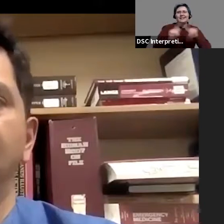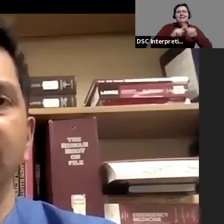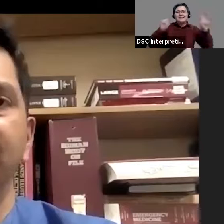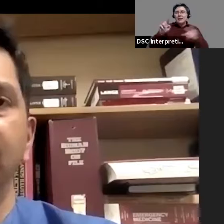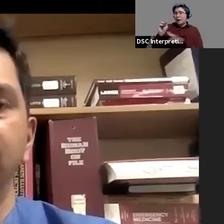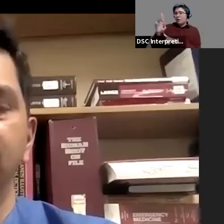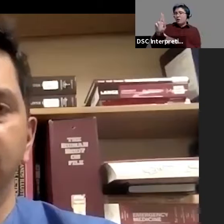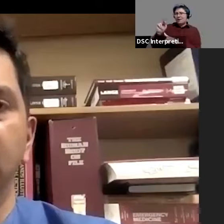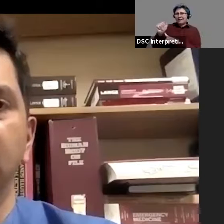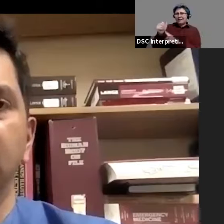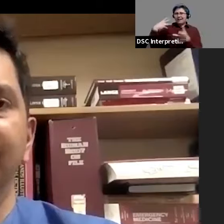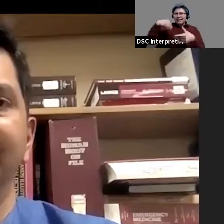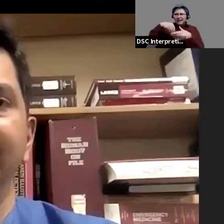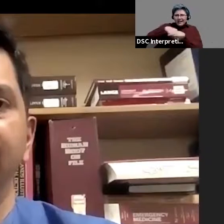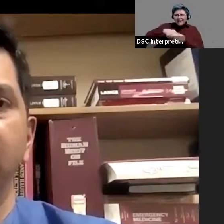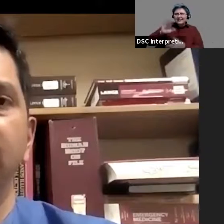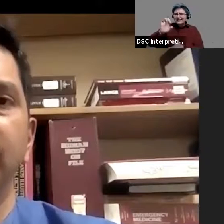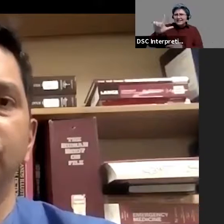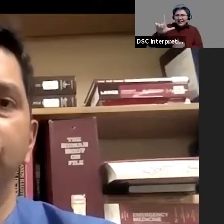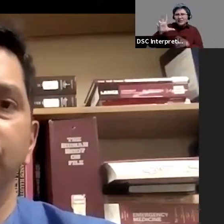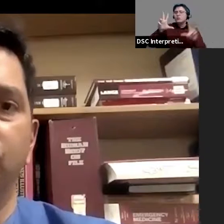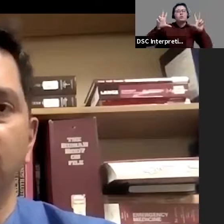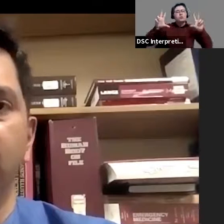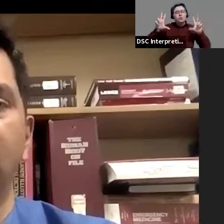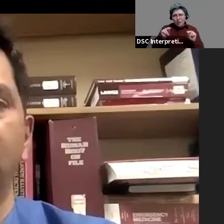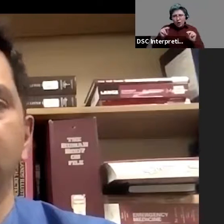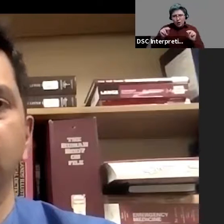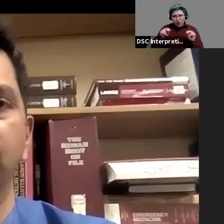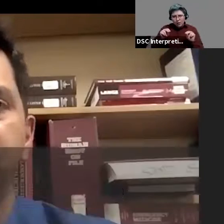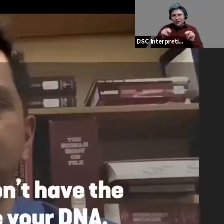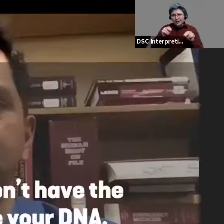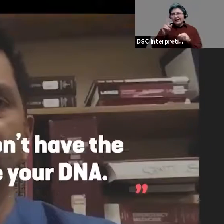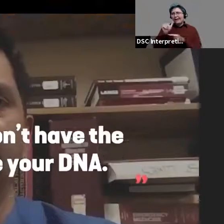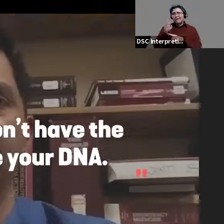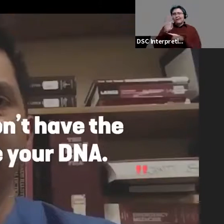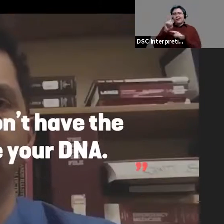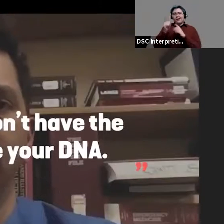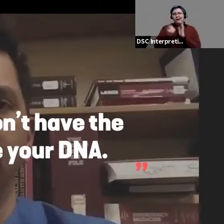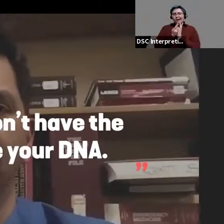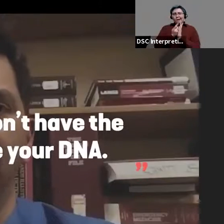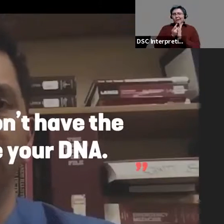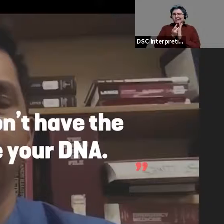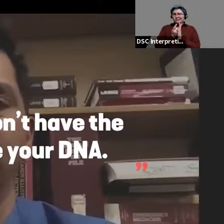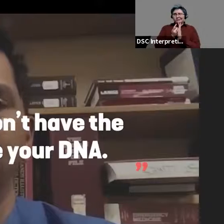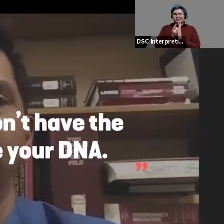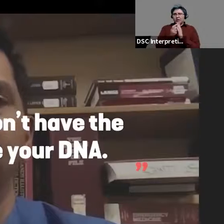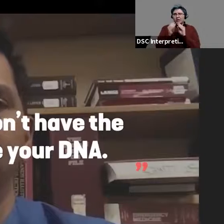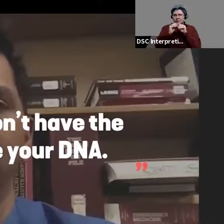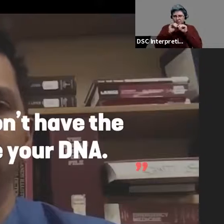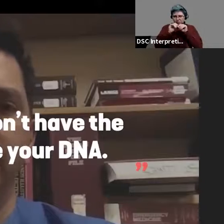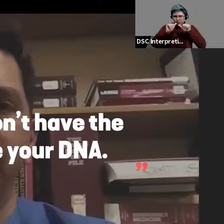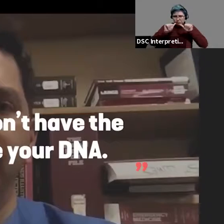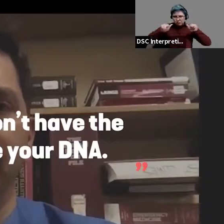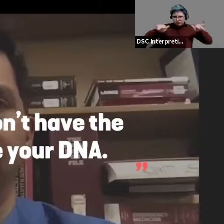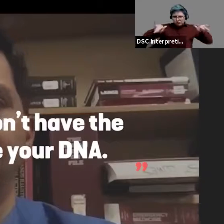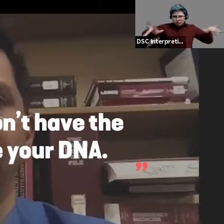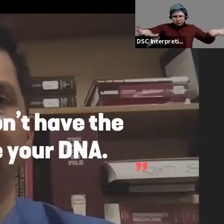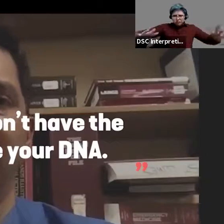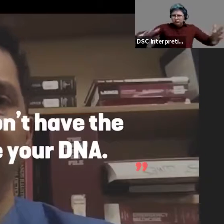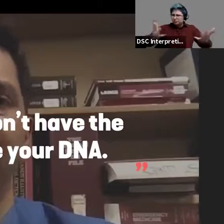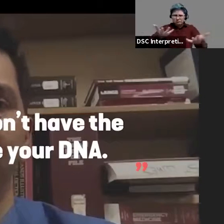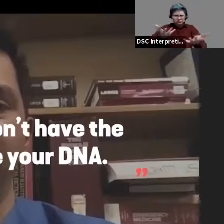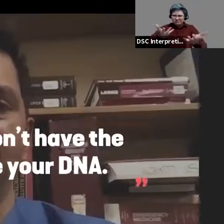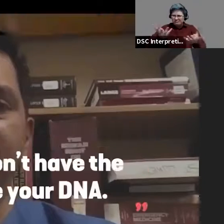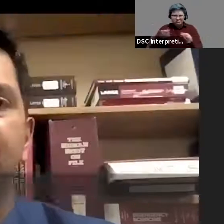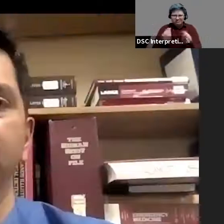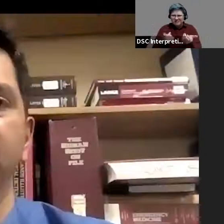does not even get into the cell. It degenerates within 24 hours. So it's not even anywhere near the DNA, and